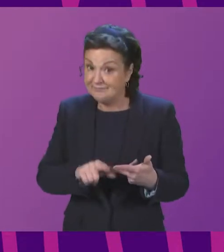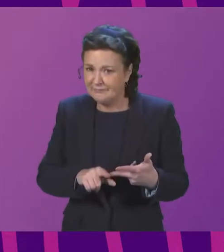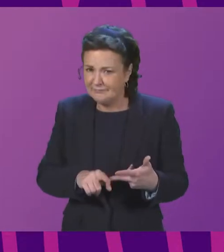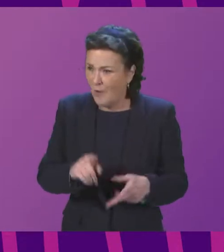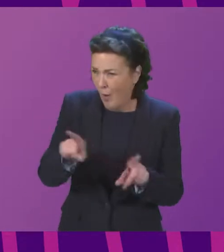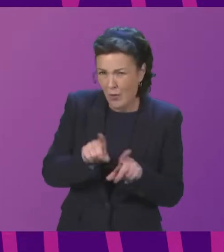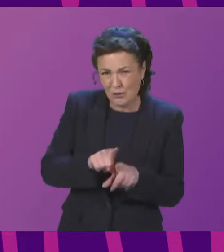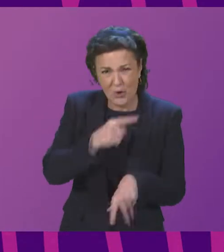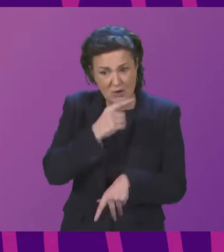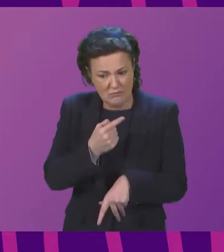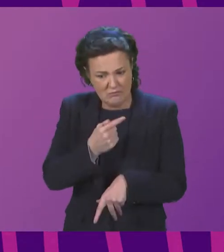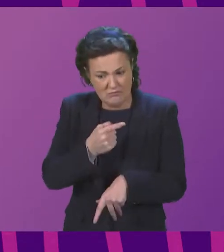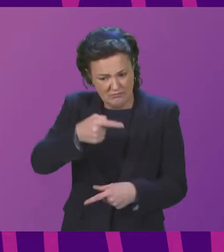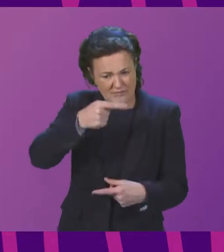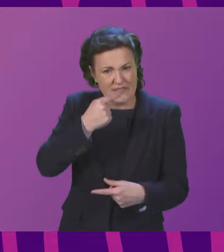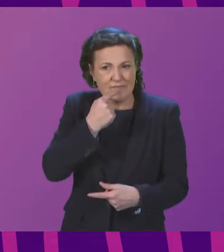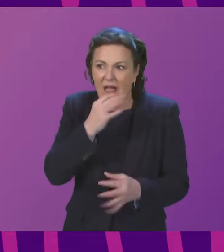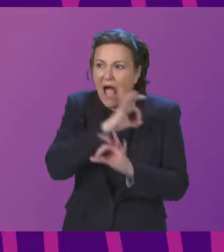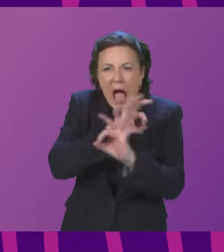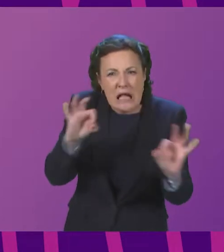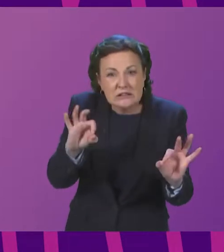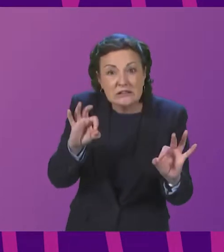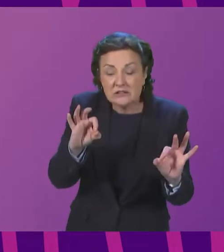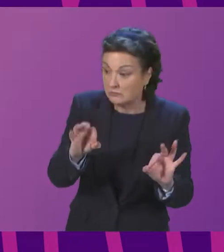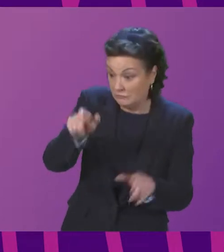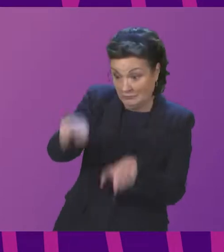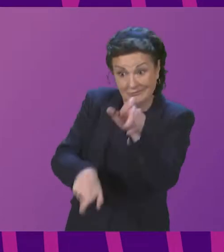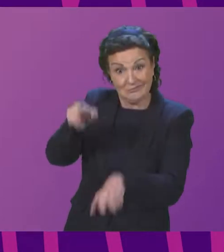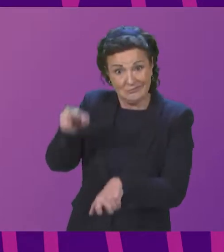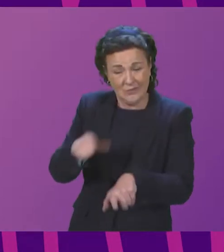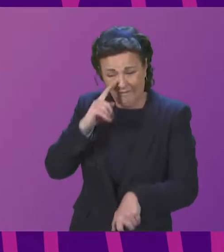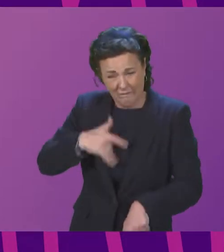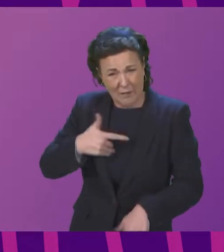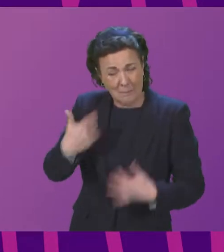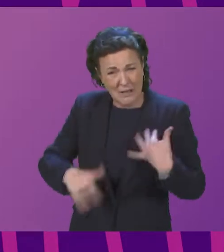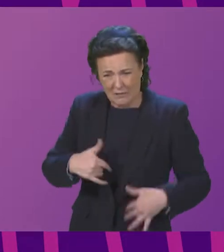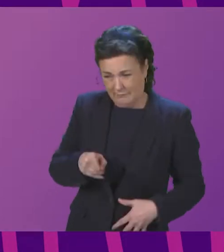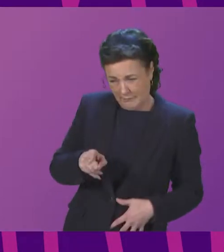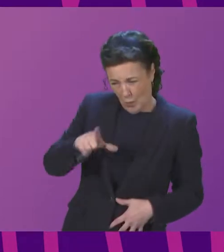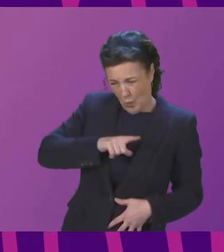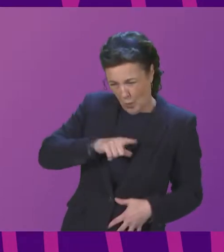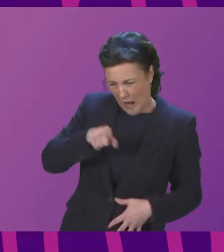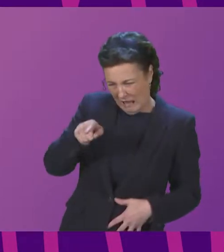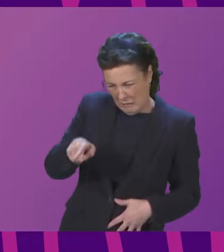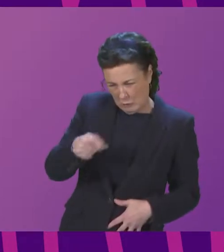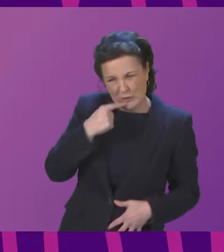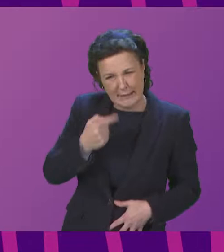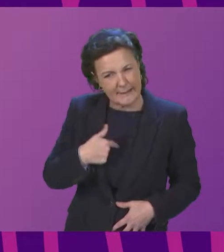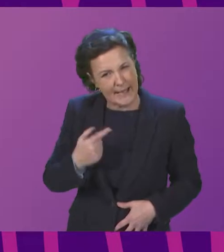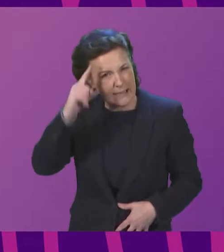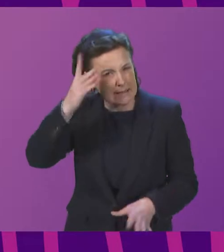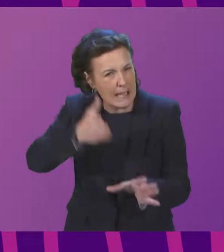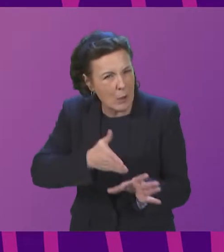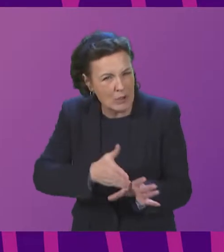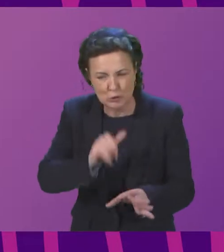motivations or understanding of those who are themselves feeling pain and that pain being dismissed as not